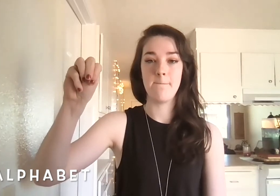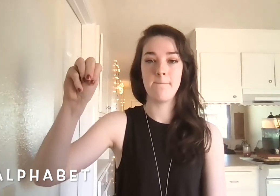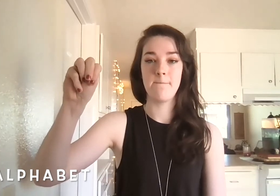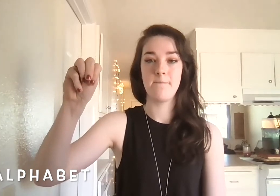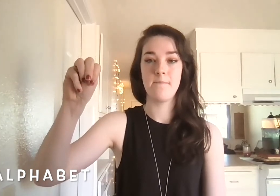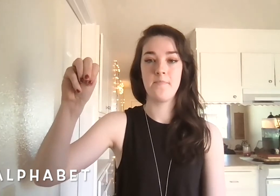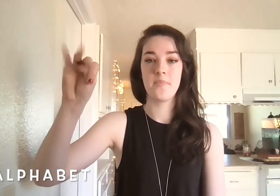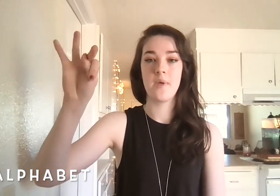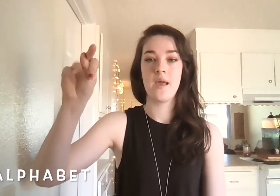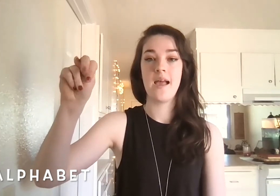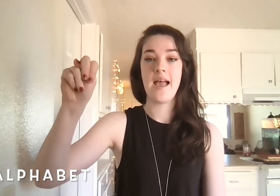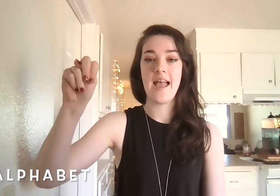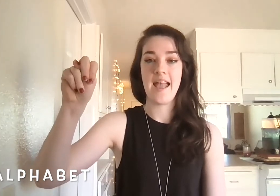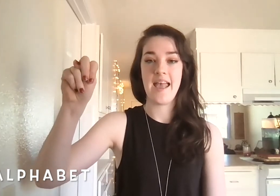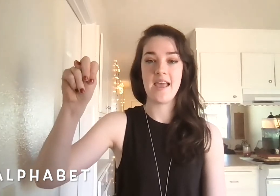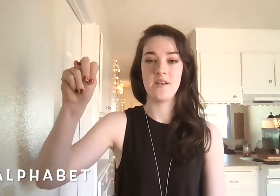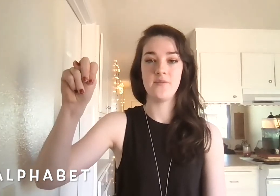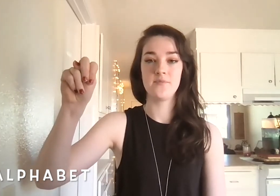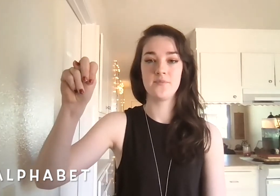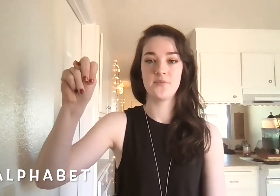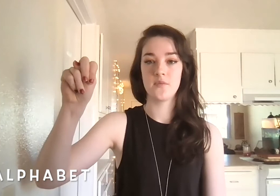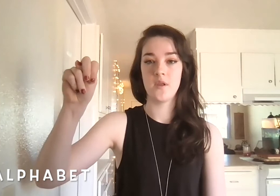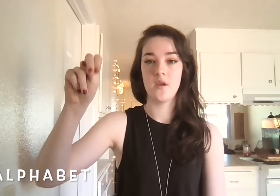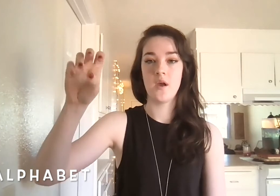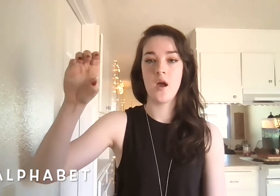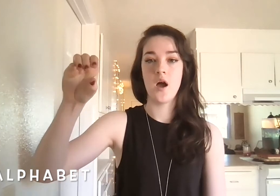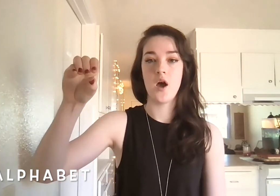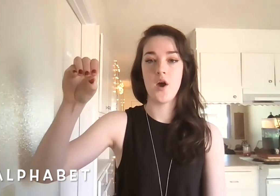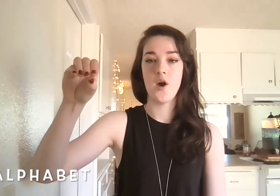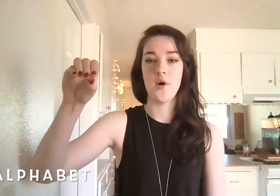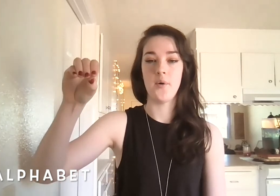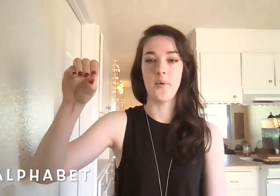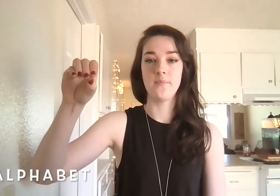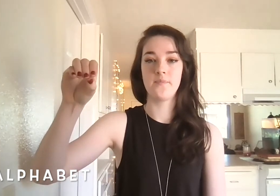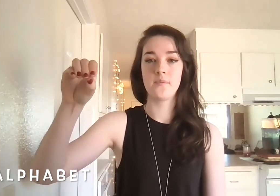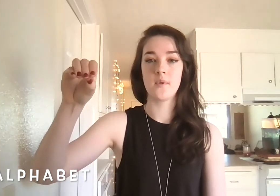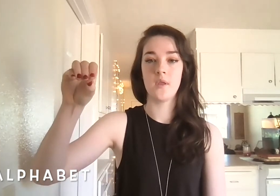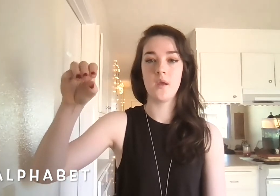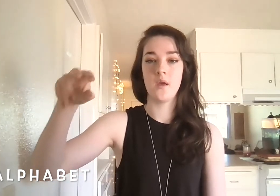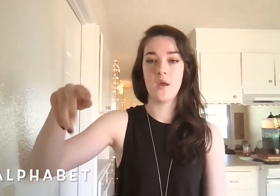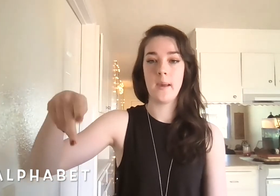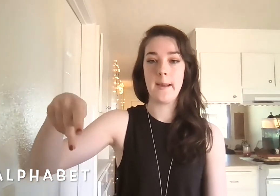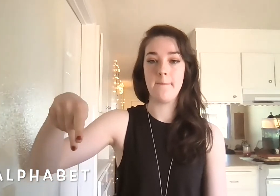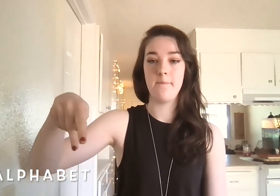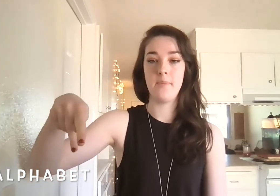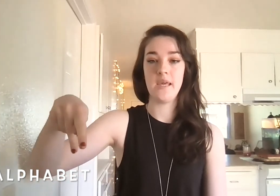n o p